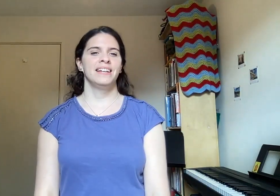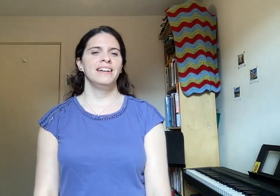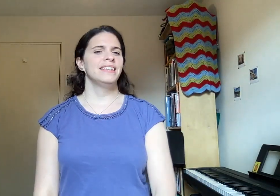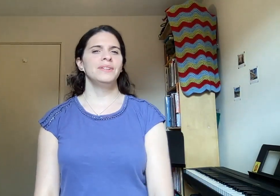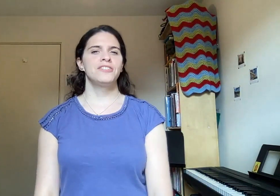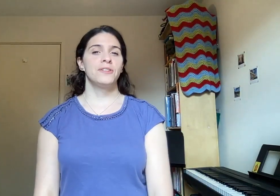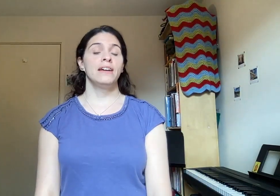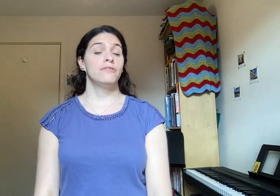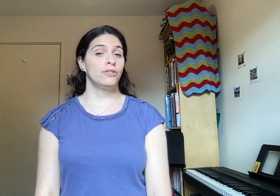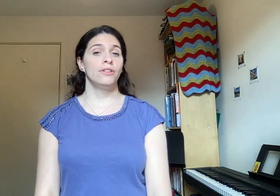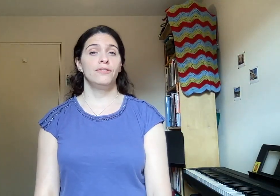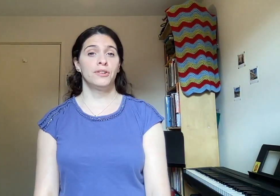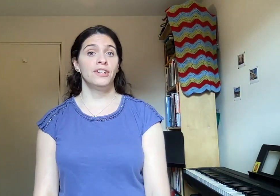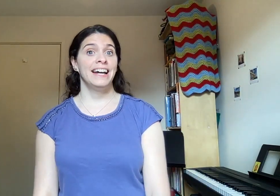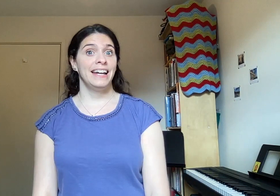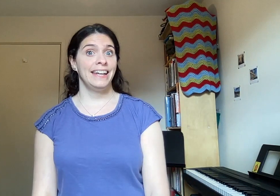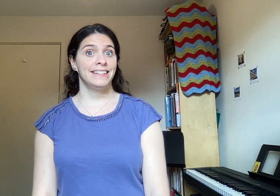Now let's try 4, 4, 8.